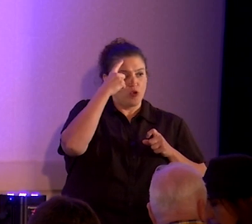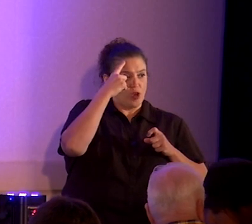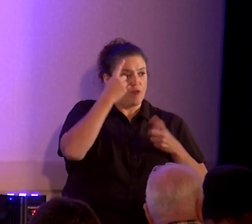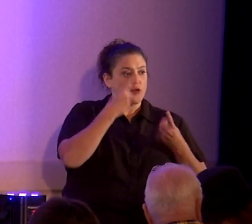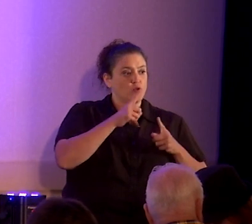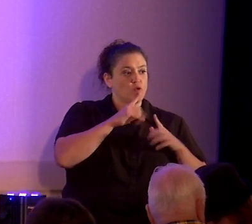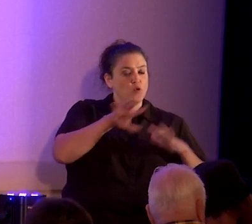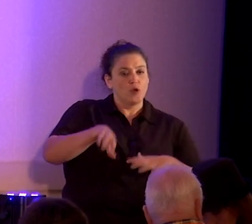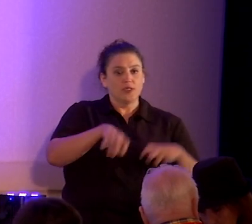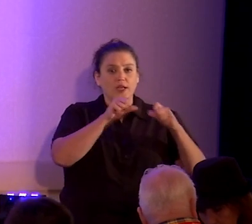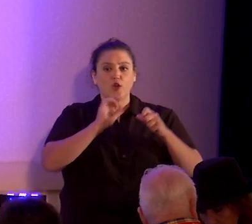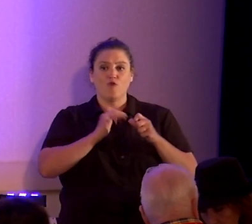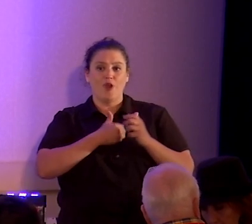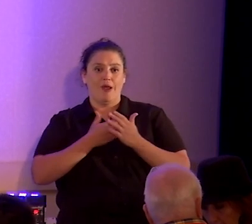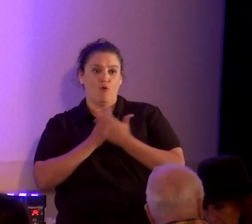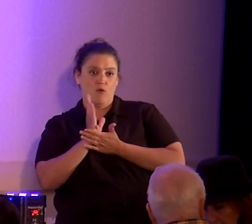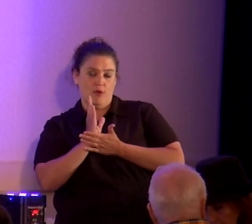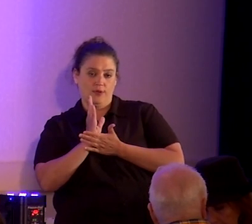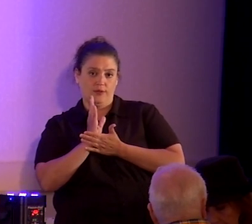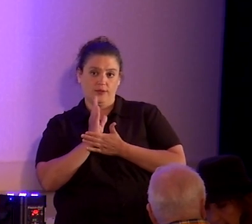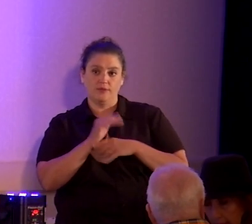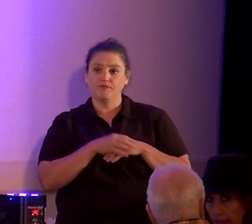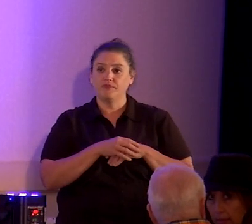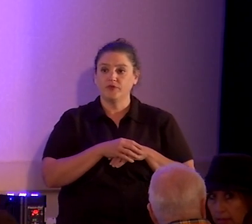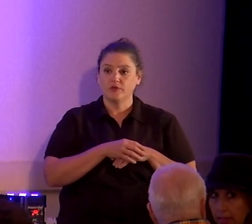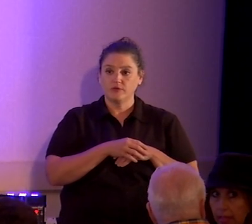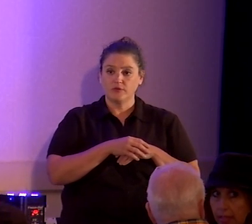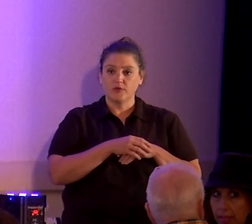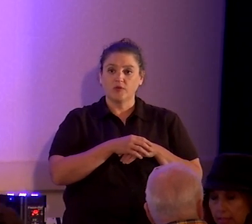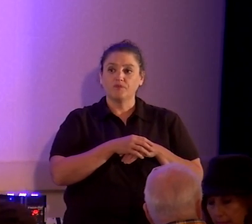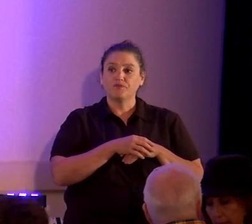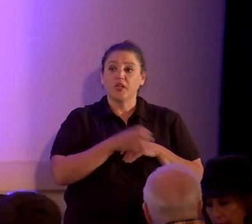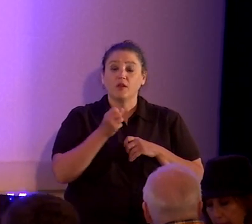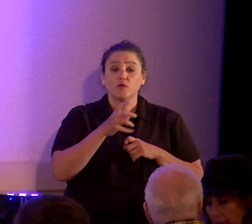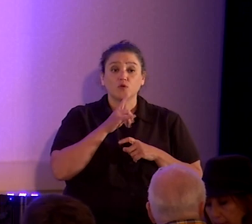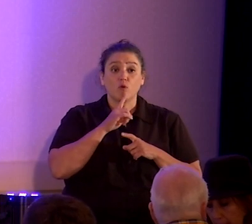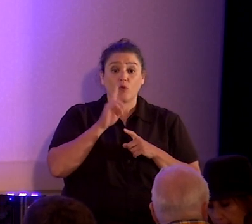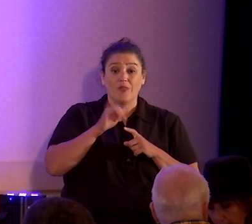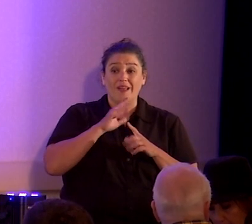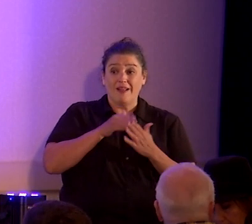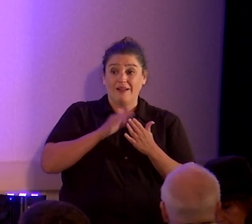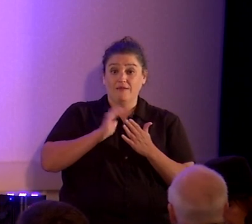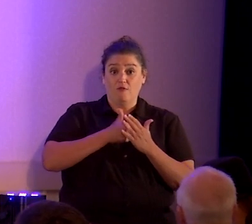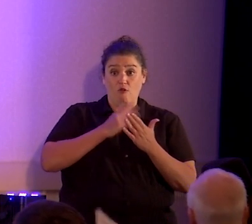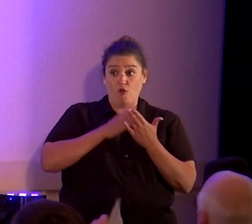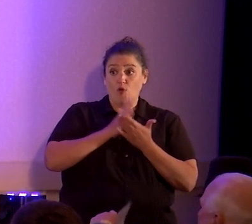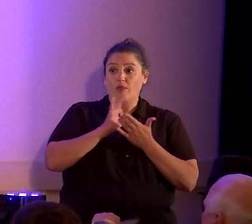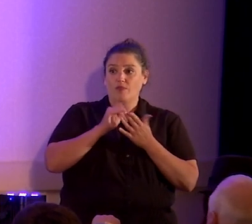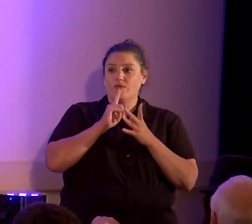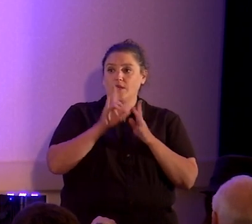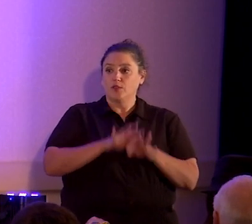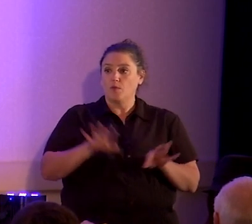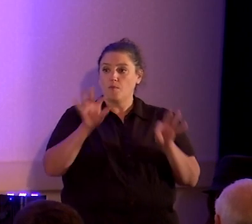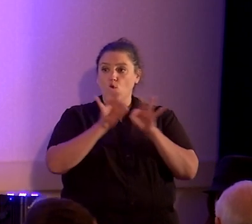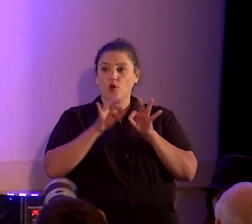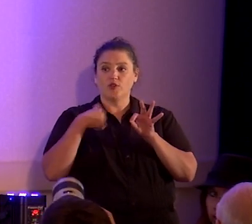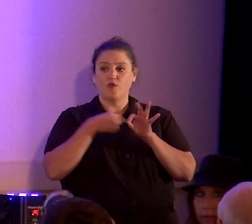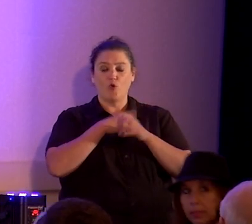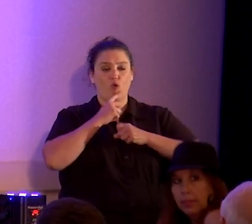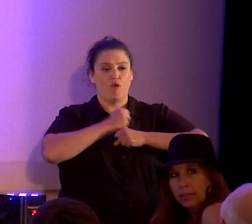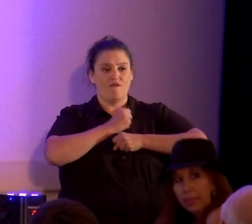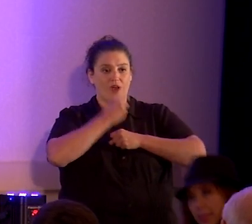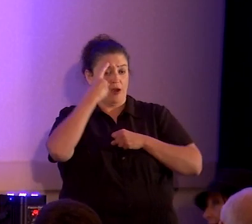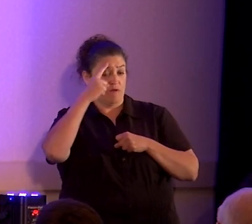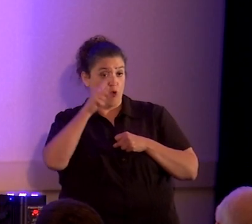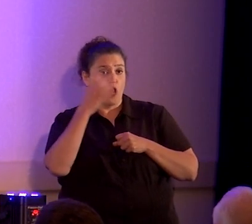rights and as an affront to our human dignity. So that's – I want to stress that as the importance of what we're fighting for